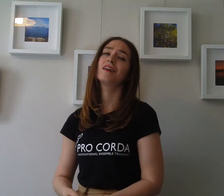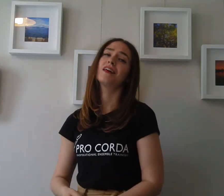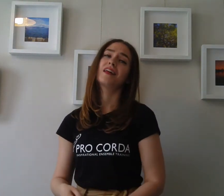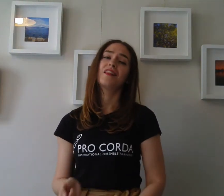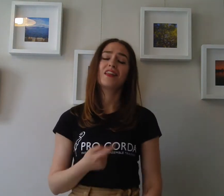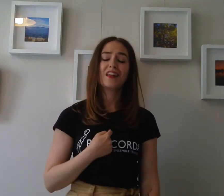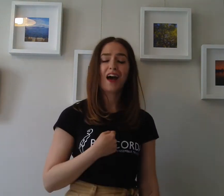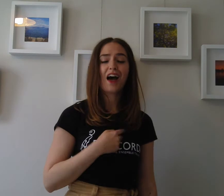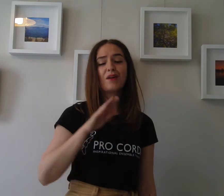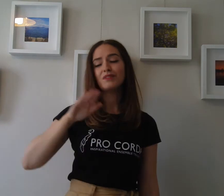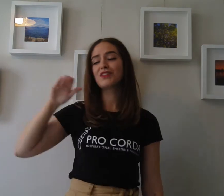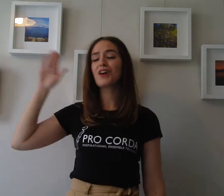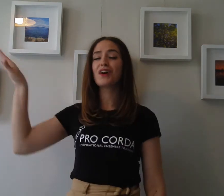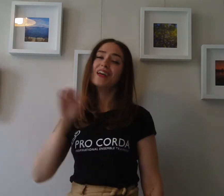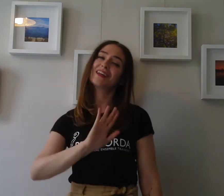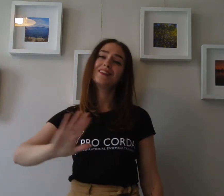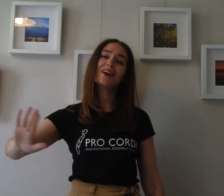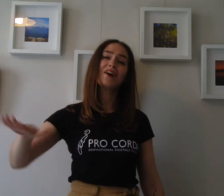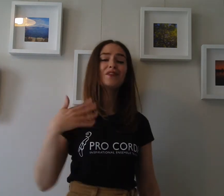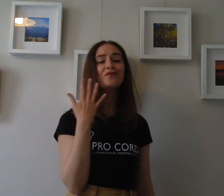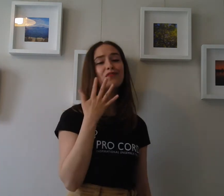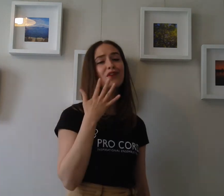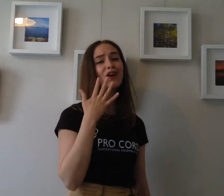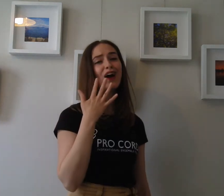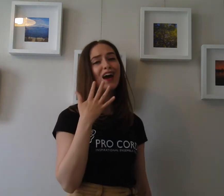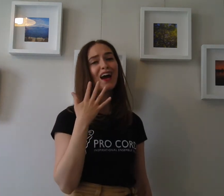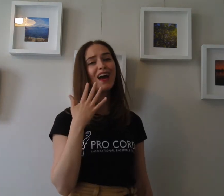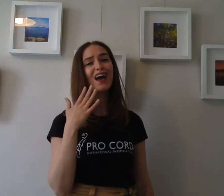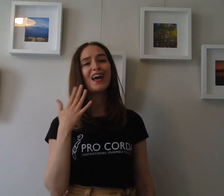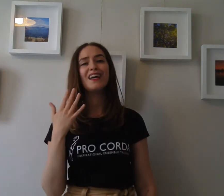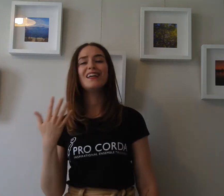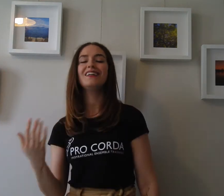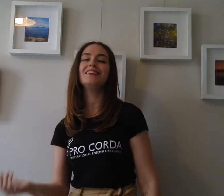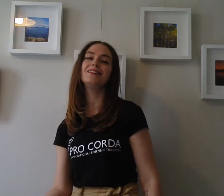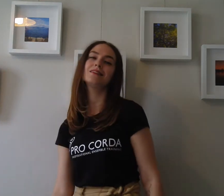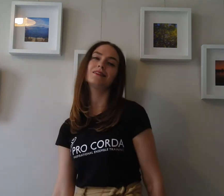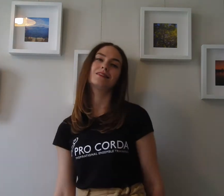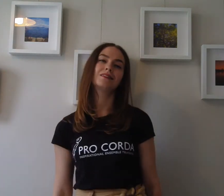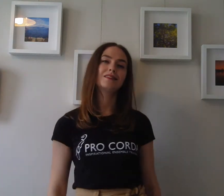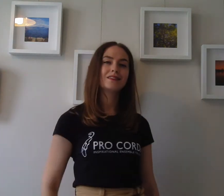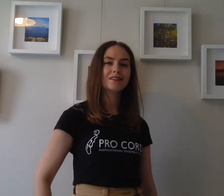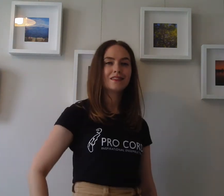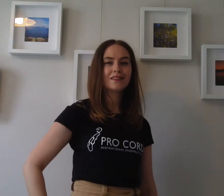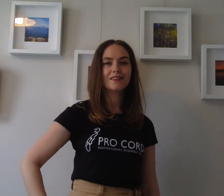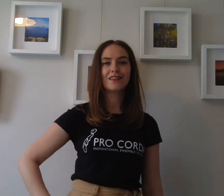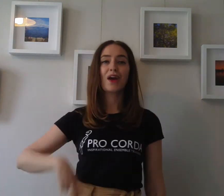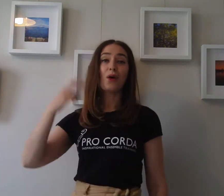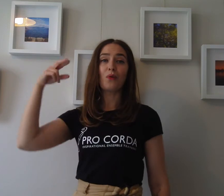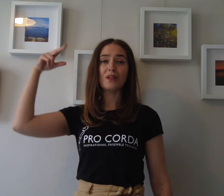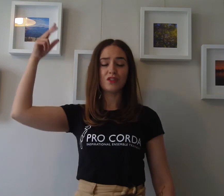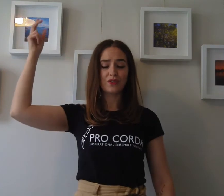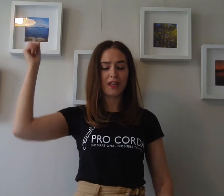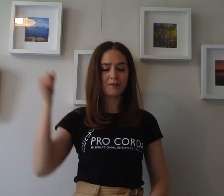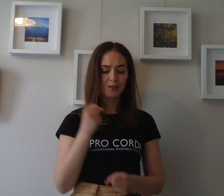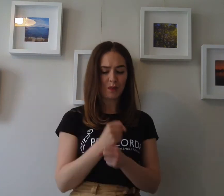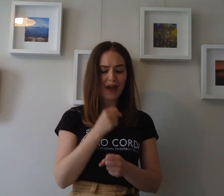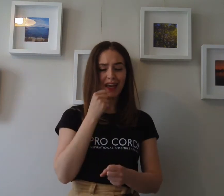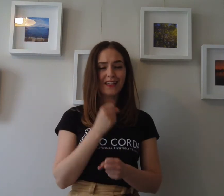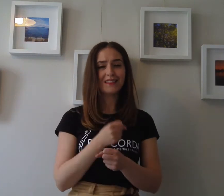Then I was young and unafraid. When dreams were made